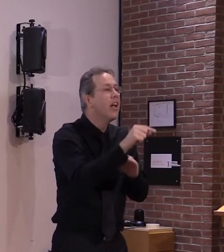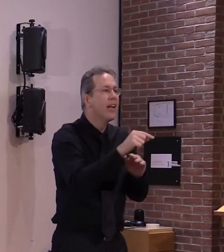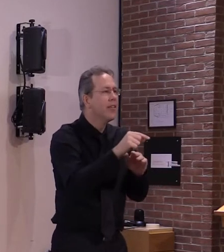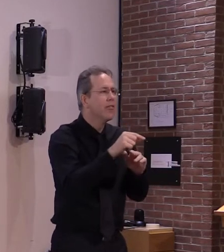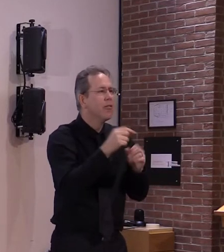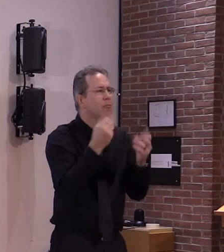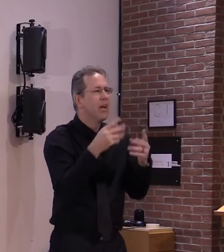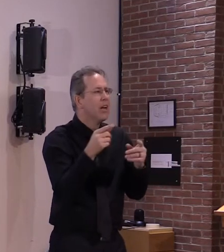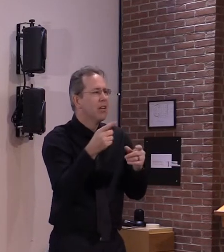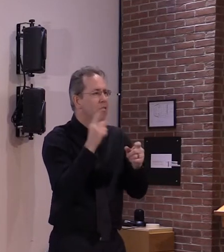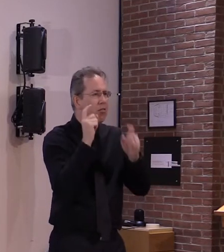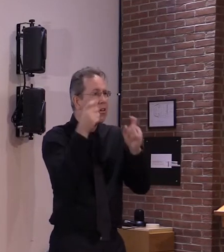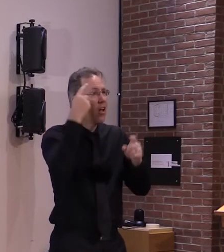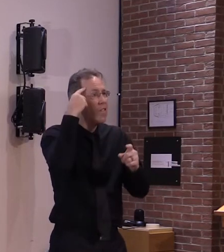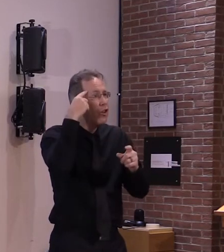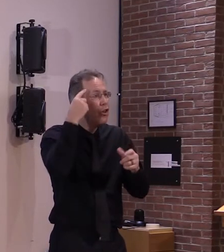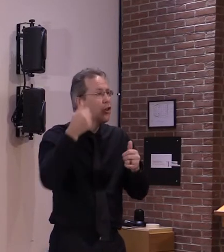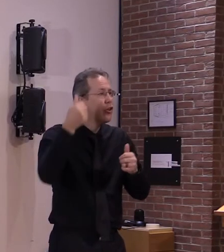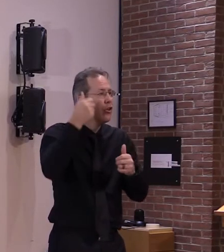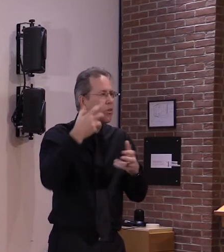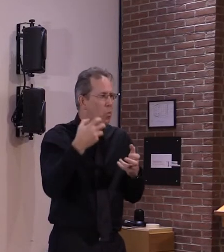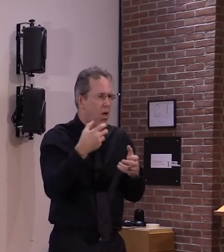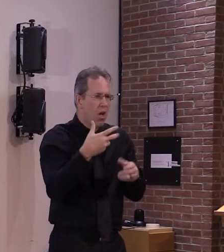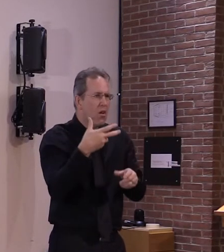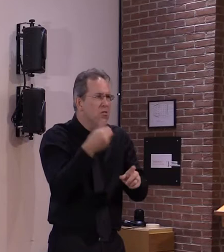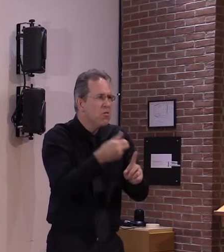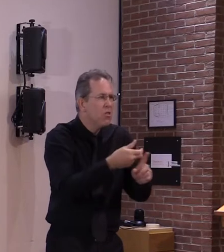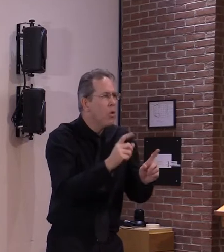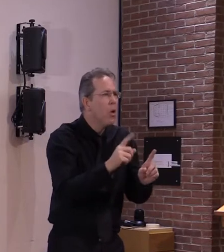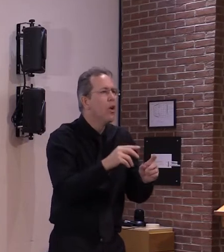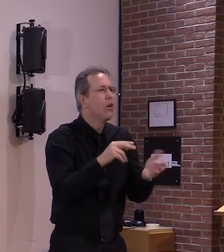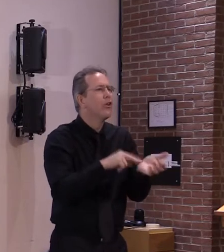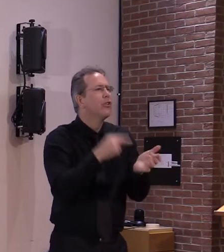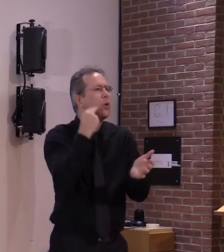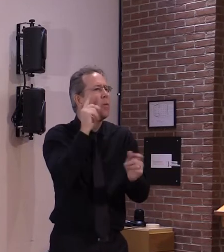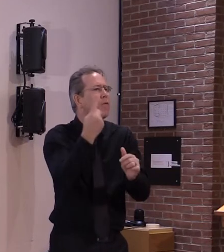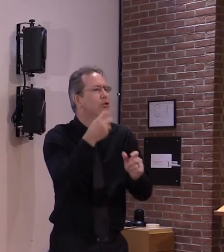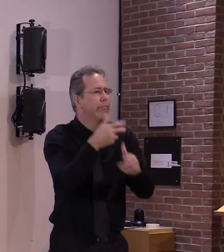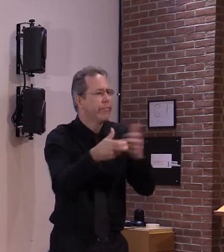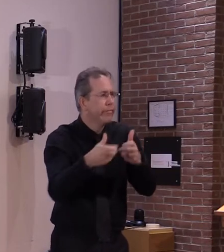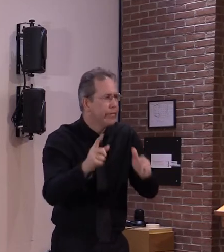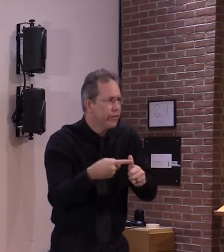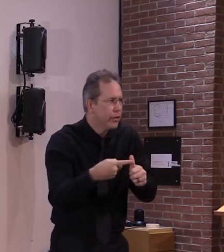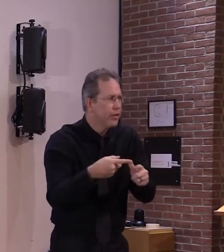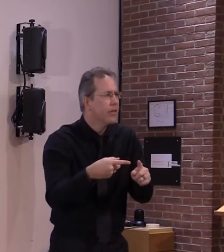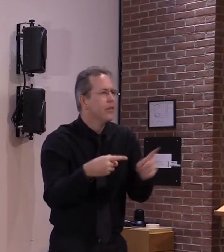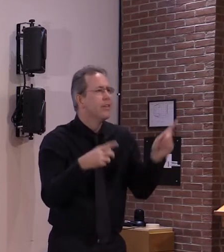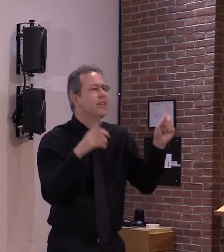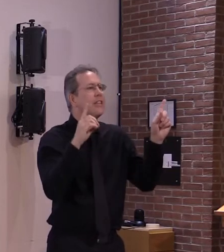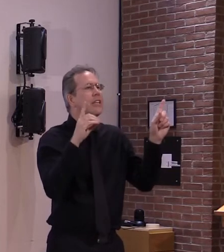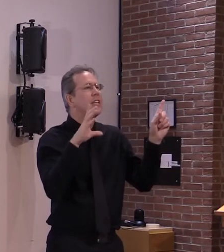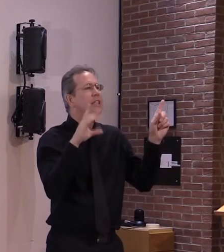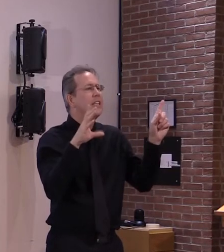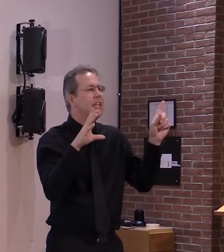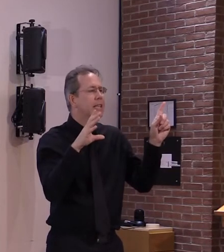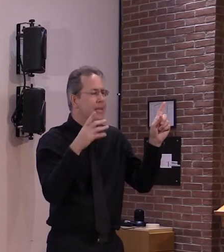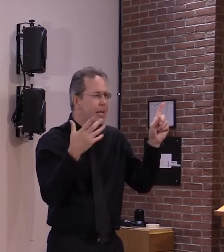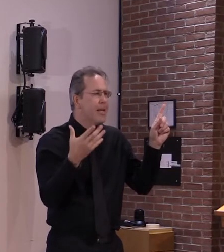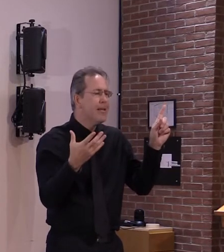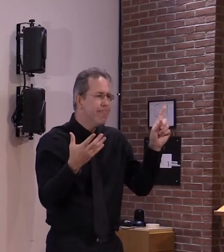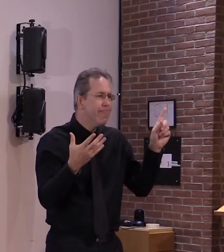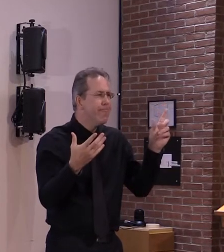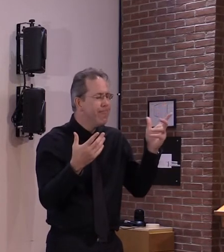really prioritize this population the cdc did take a little bit of flack because they really